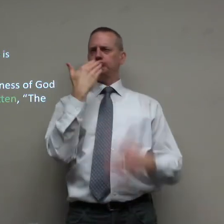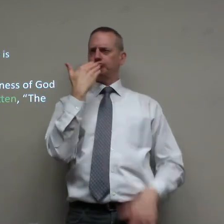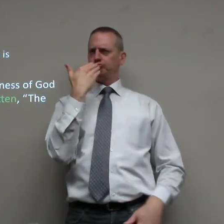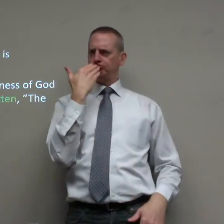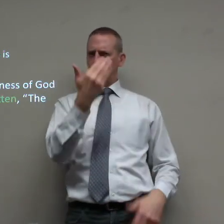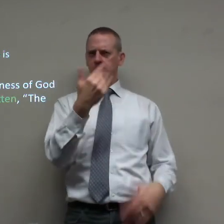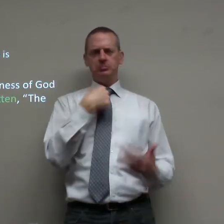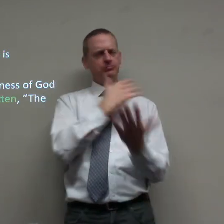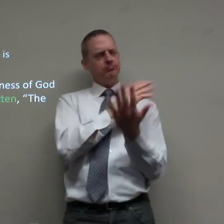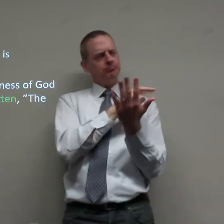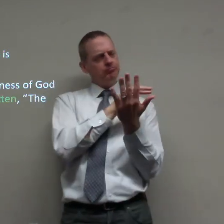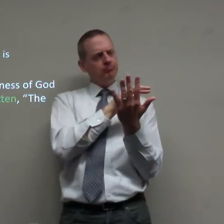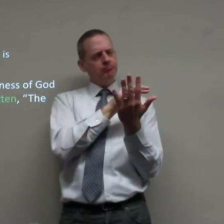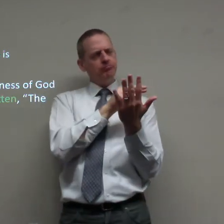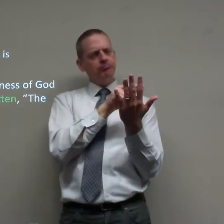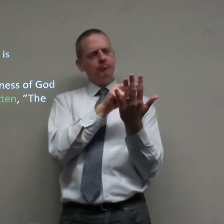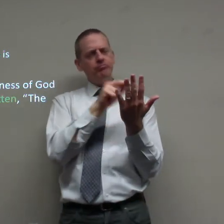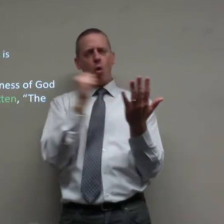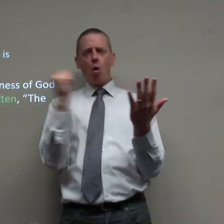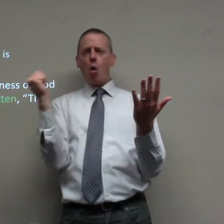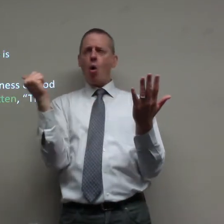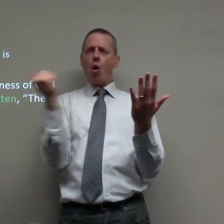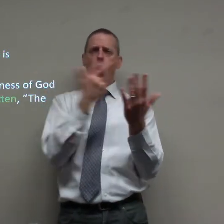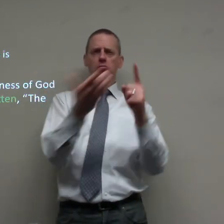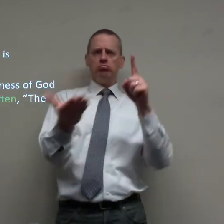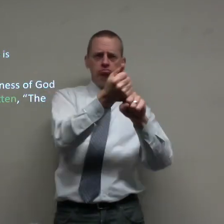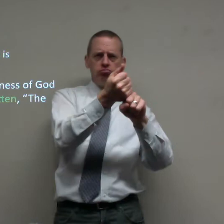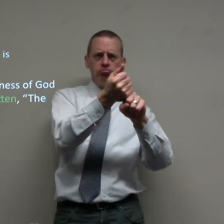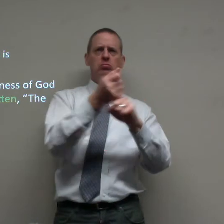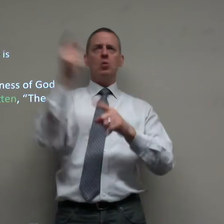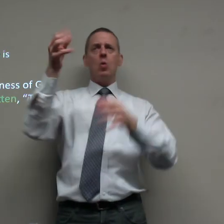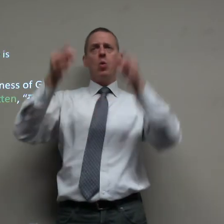all the way forward I've been reading all of them